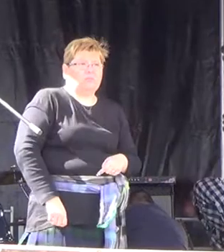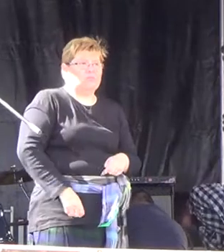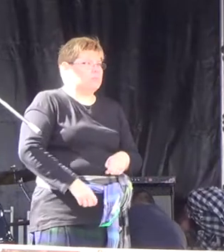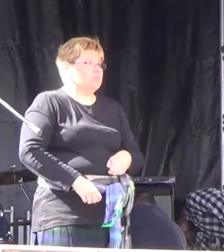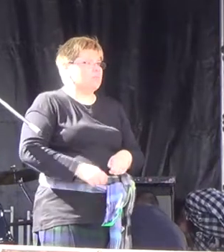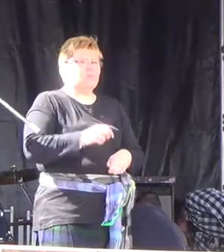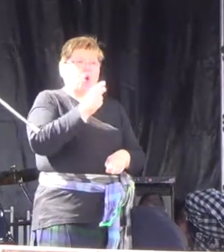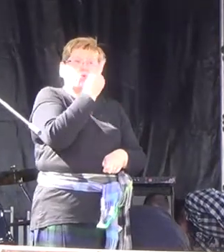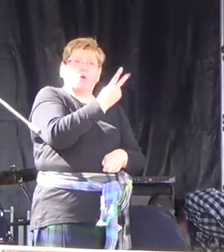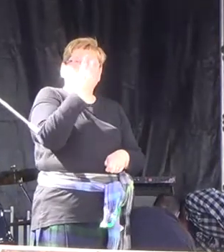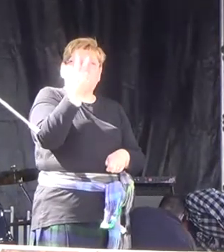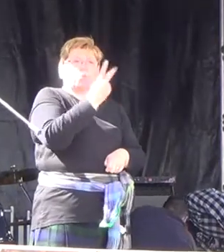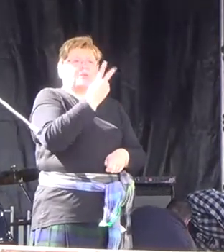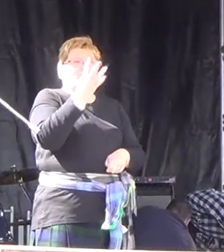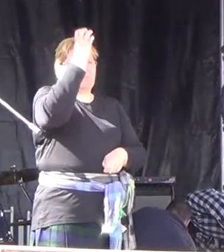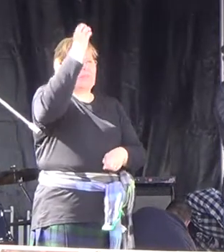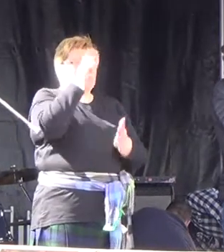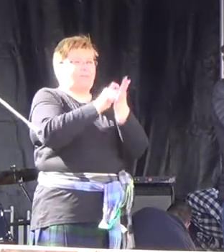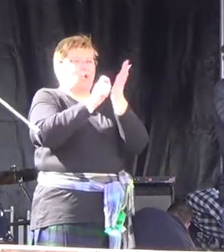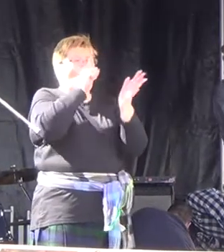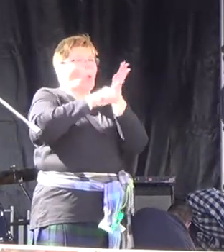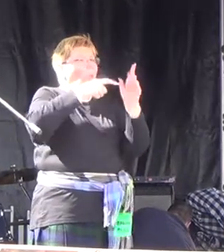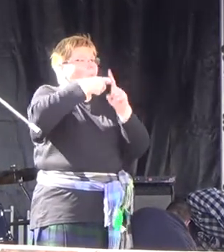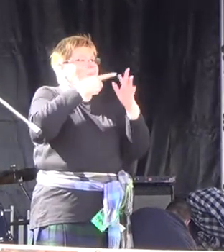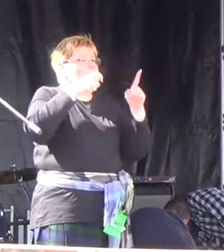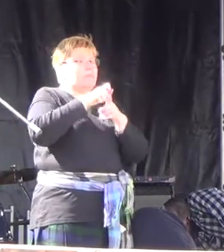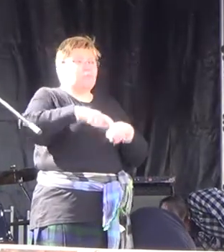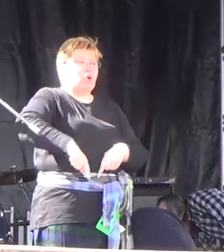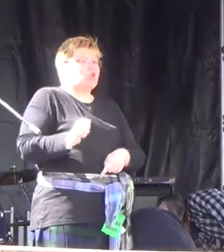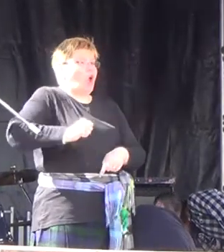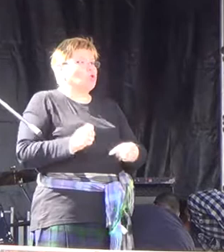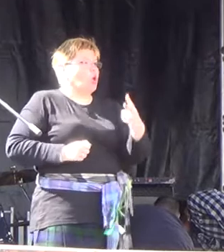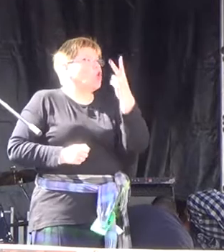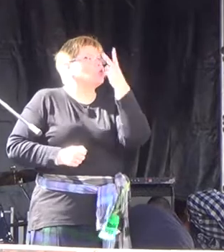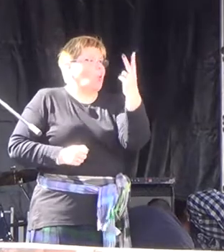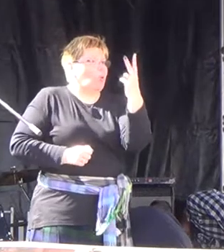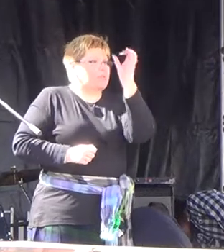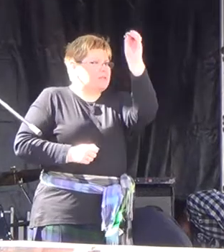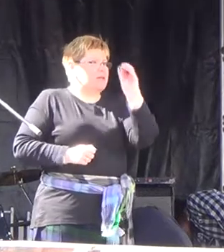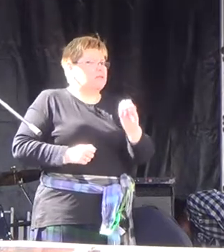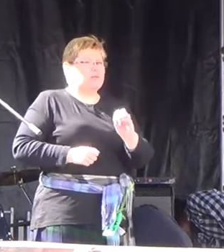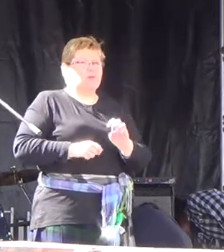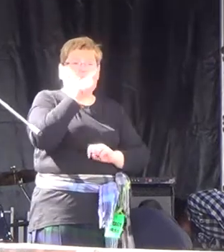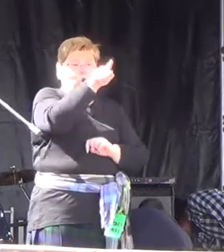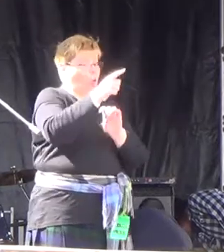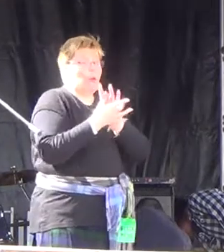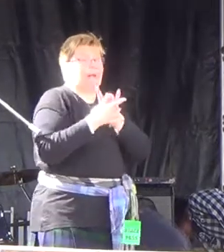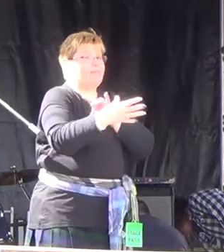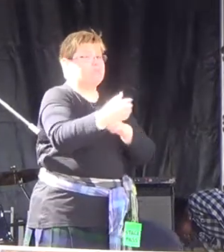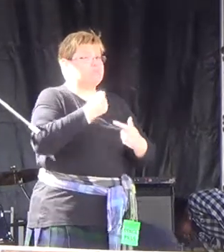22 to 24% of the electorate vote you kept. In Scotland, 2%. I said, you're leaving us. Make no mistake,